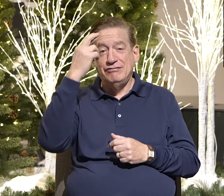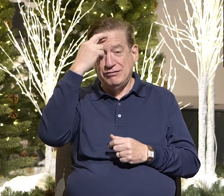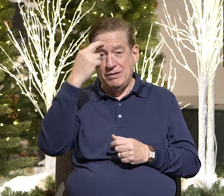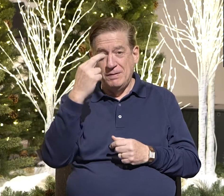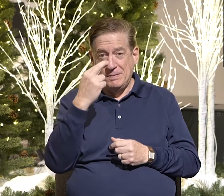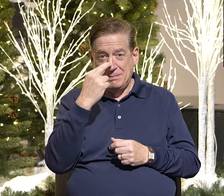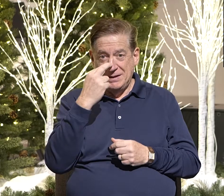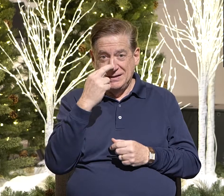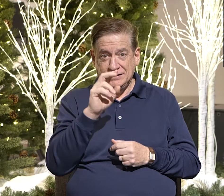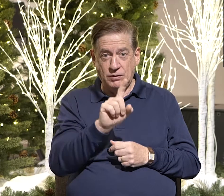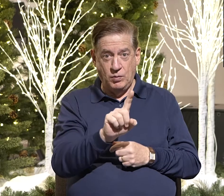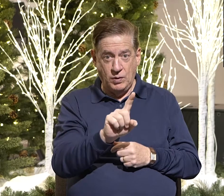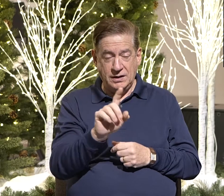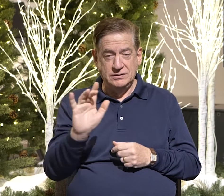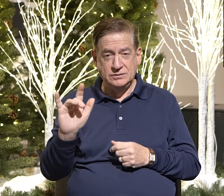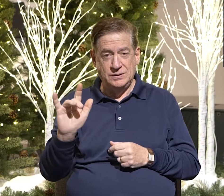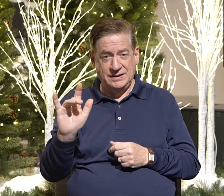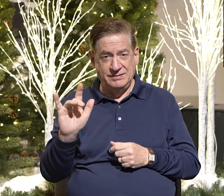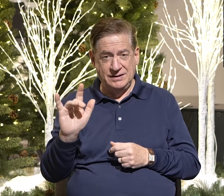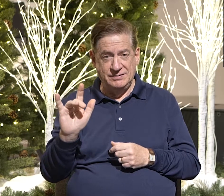Romans 1.25.